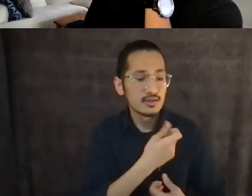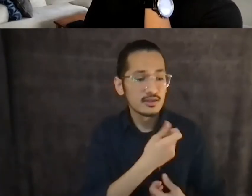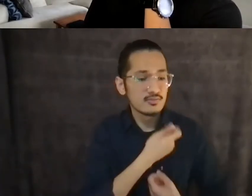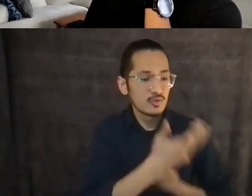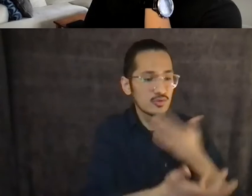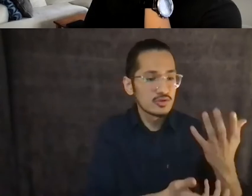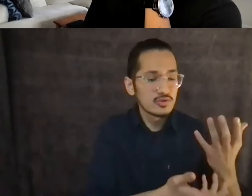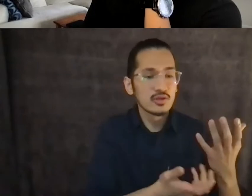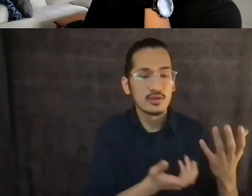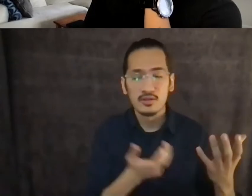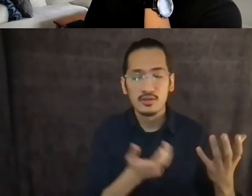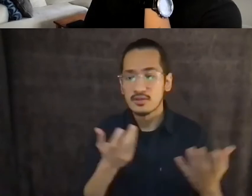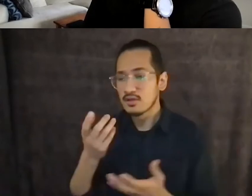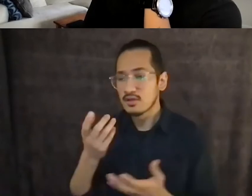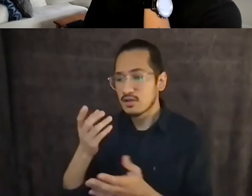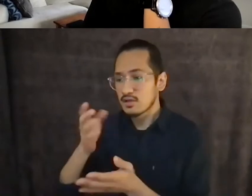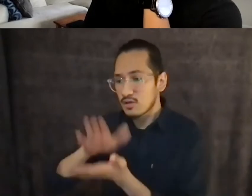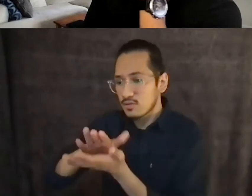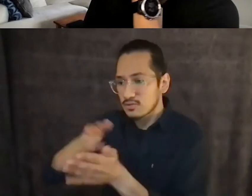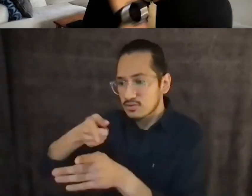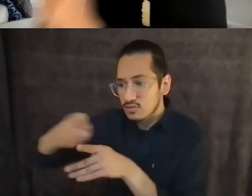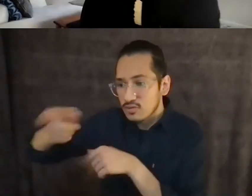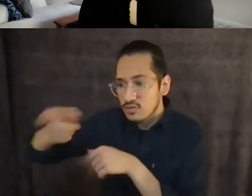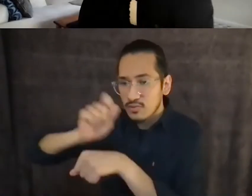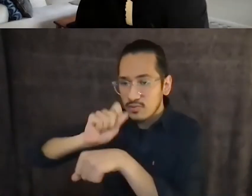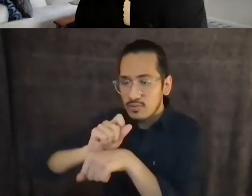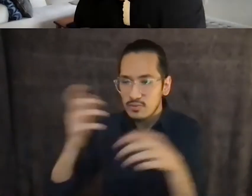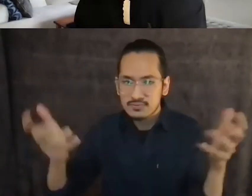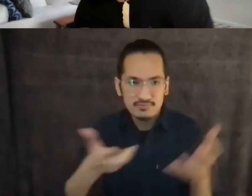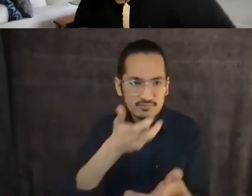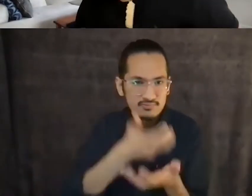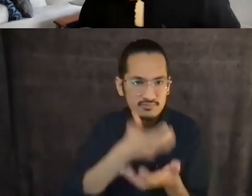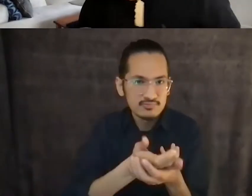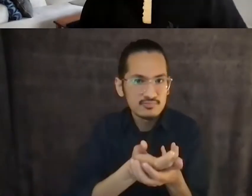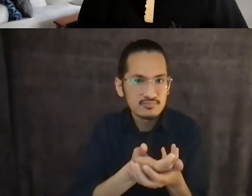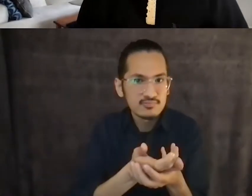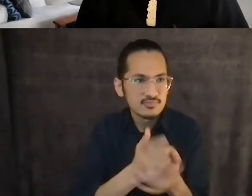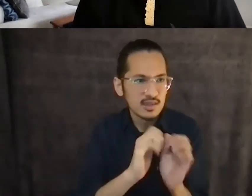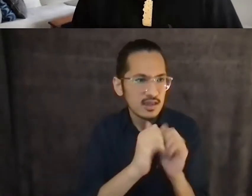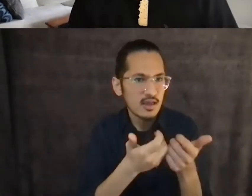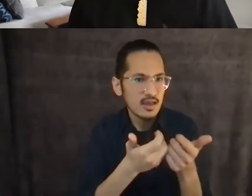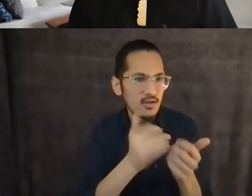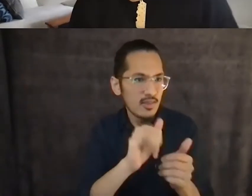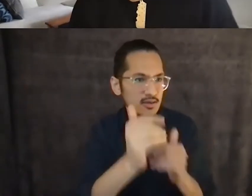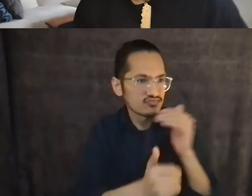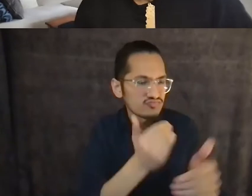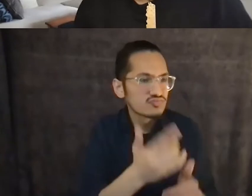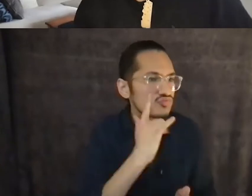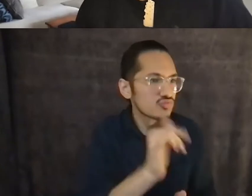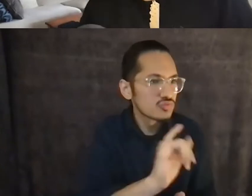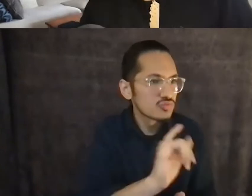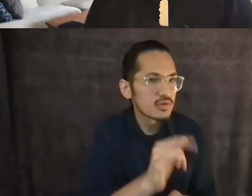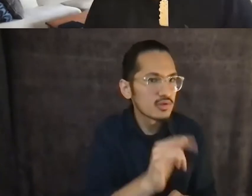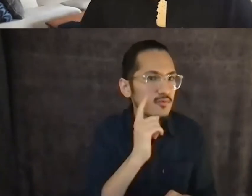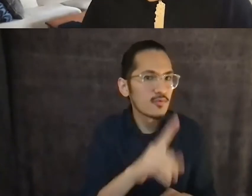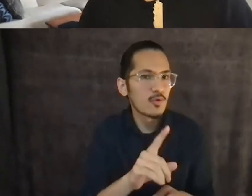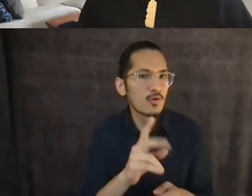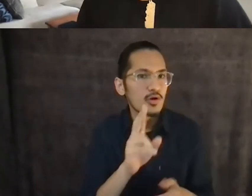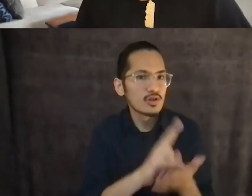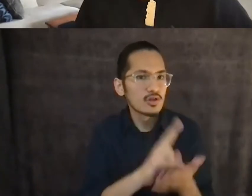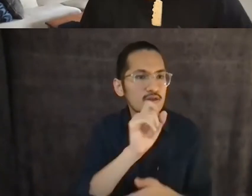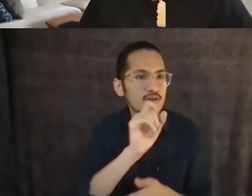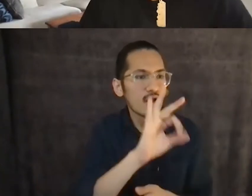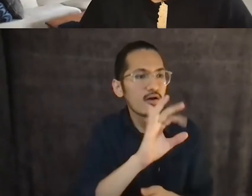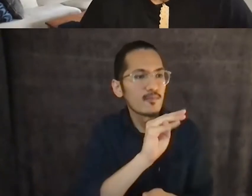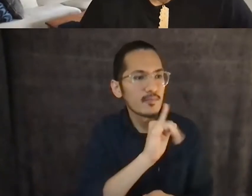that editorial process was like actually with it's the university of Minnesota press. And, um, I, I